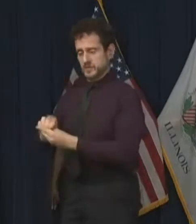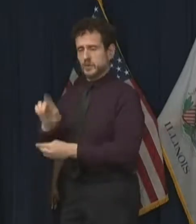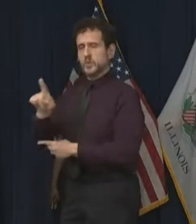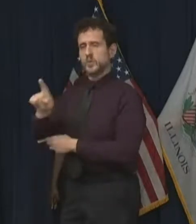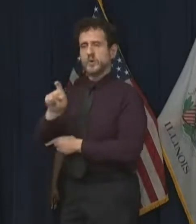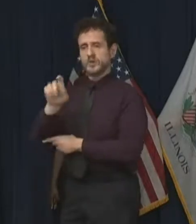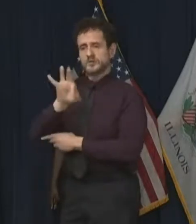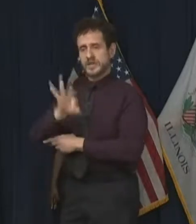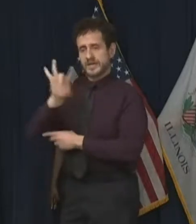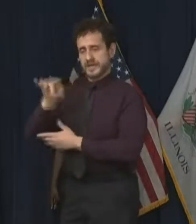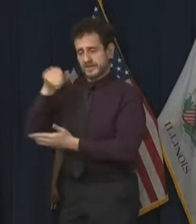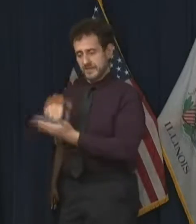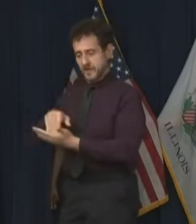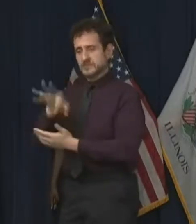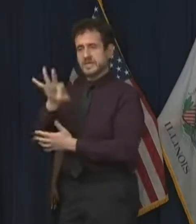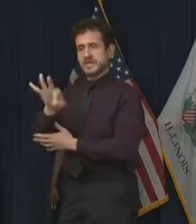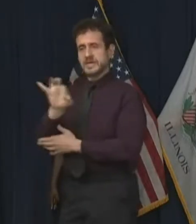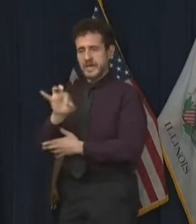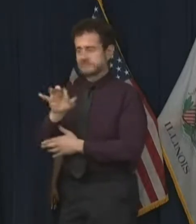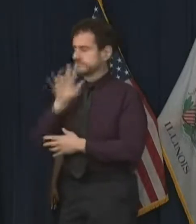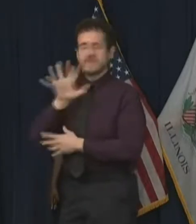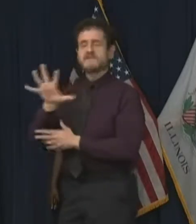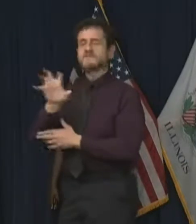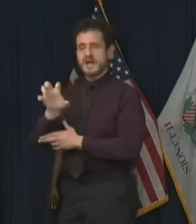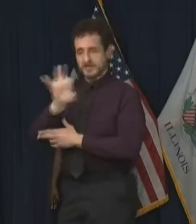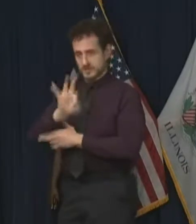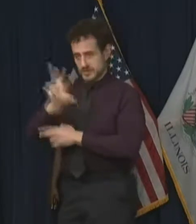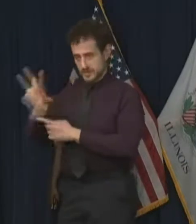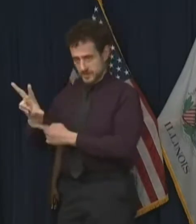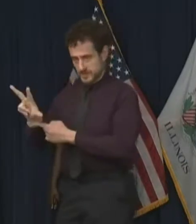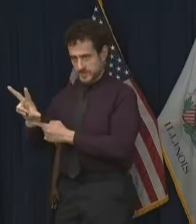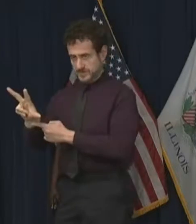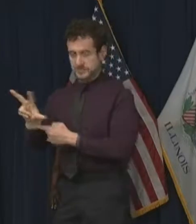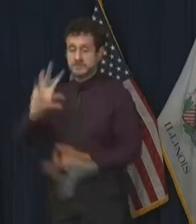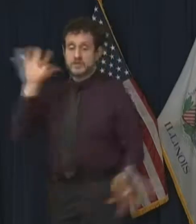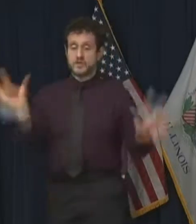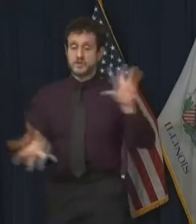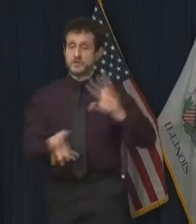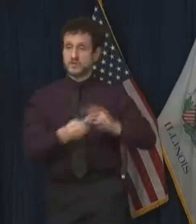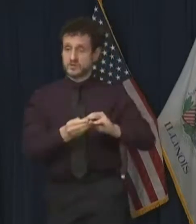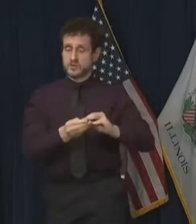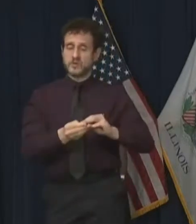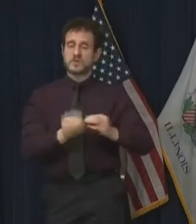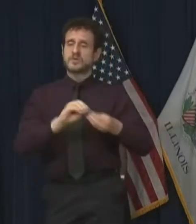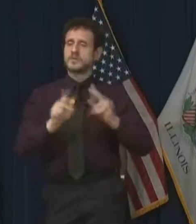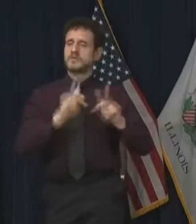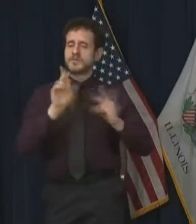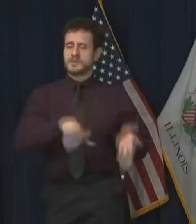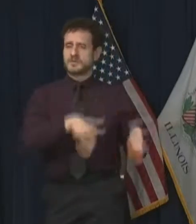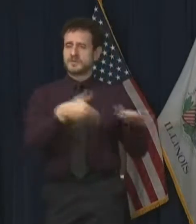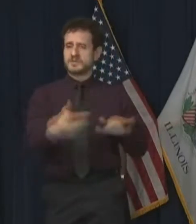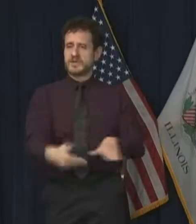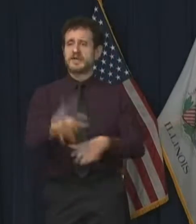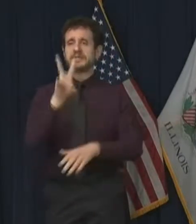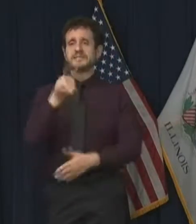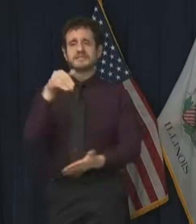,593, and the total lives lost, 7